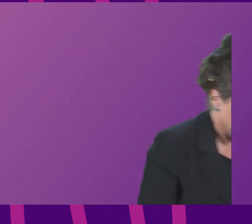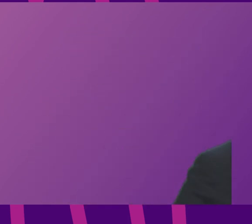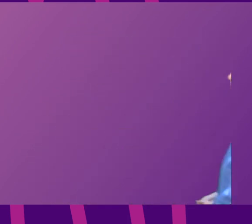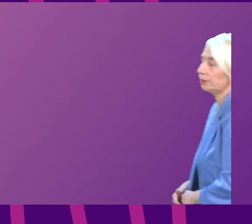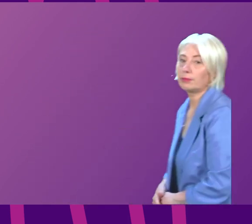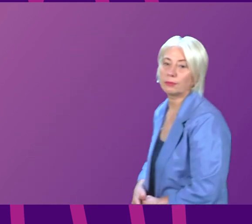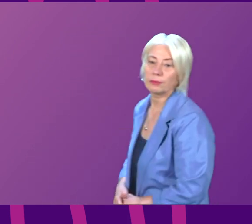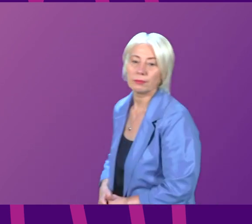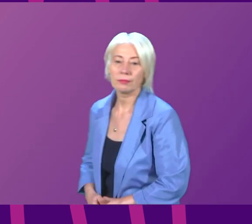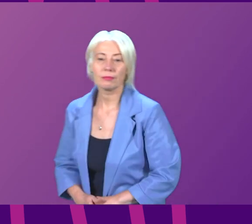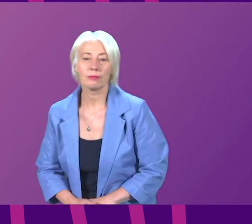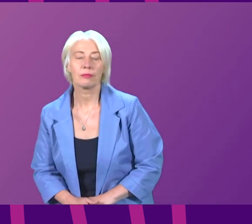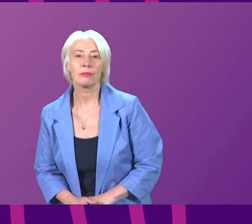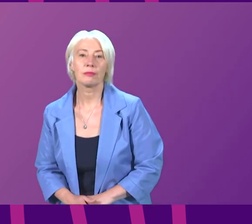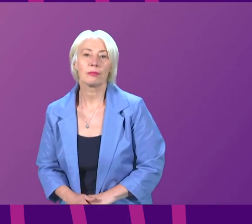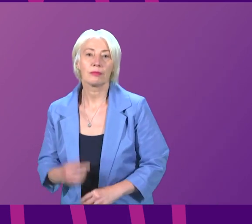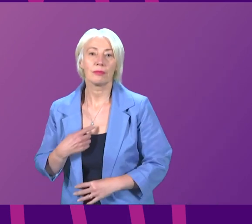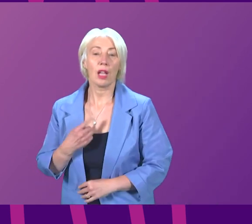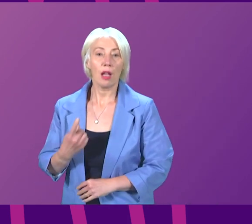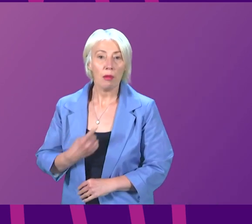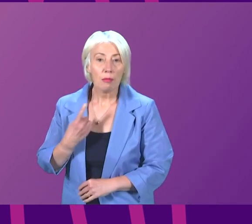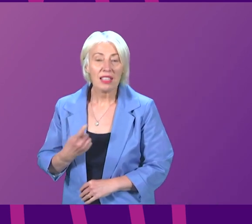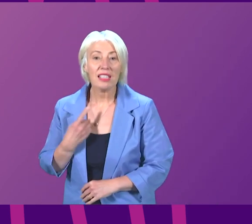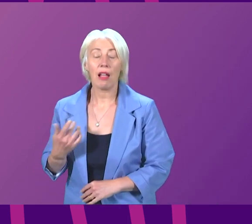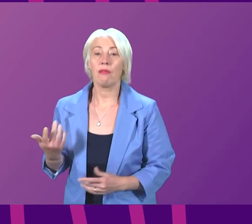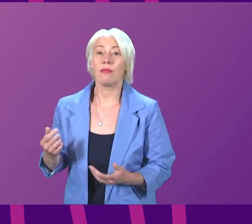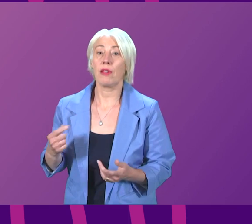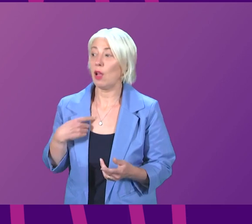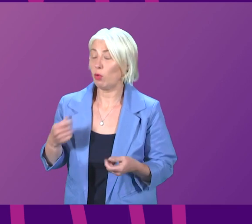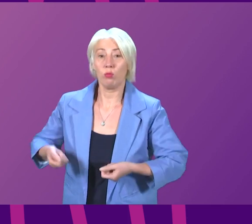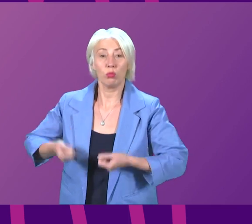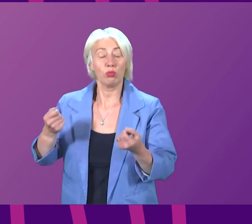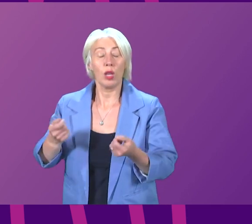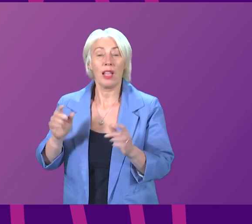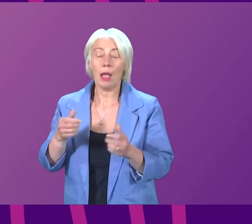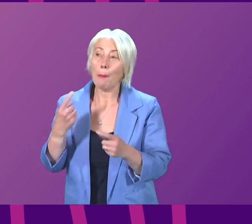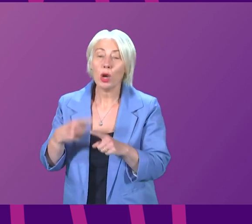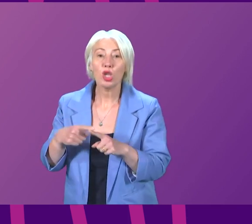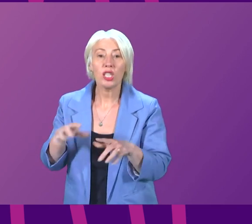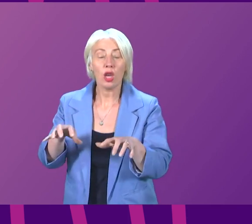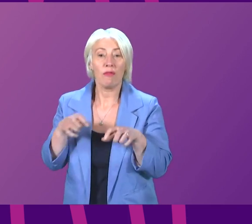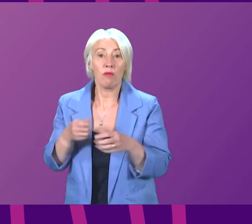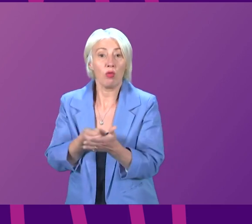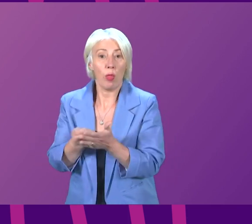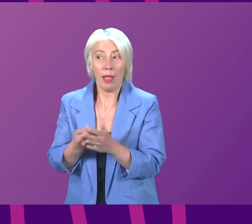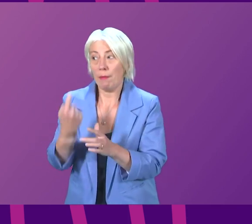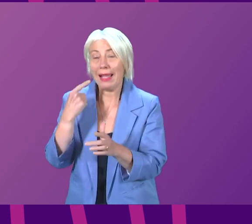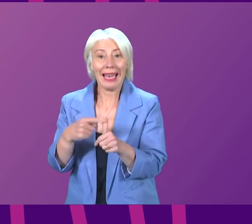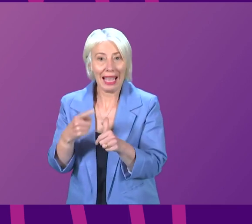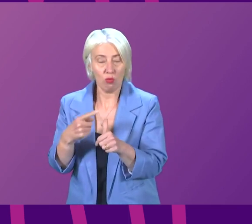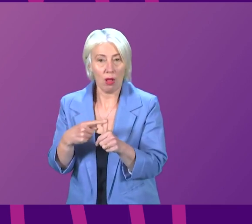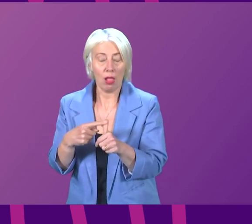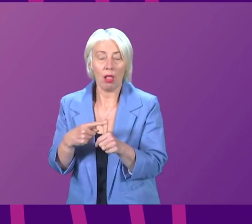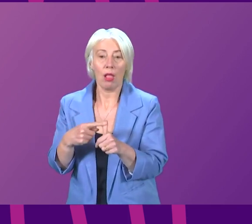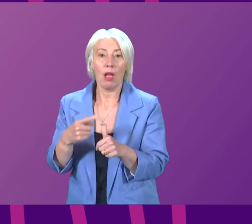Thank you When myself and Living Rent first raised the need for an emergency rent freeze with the First Minister back in April the